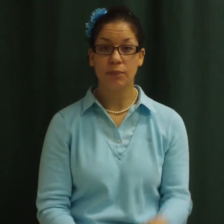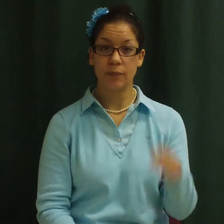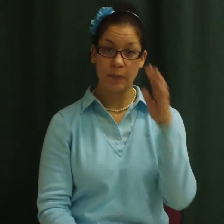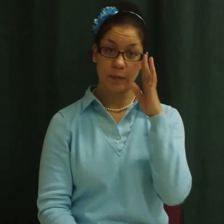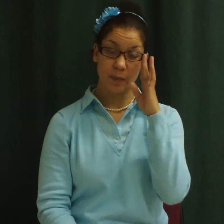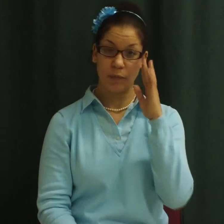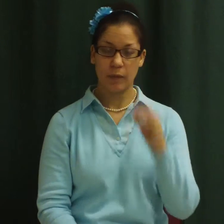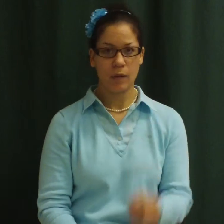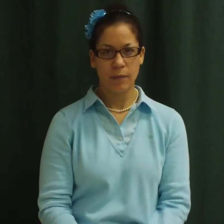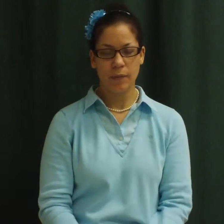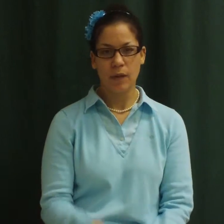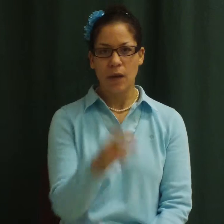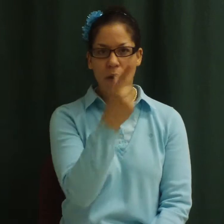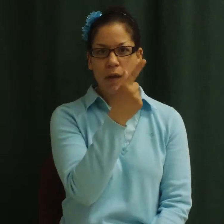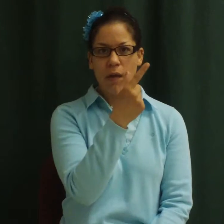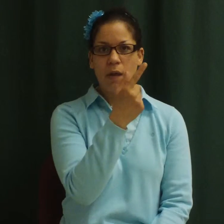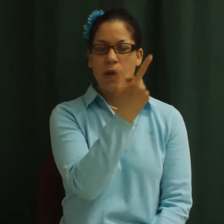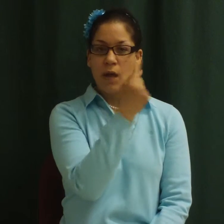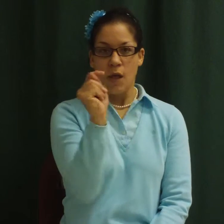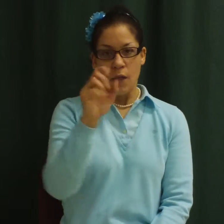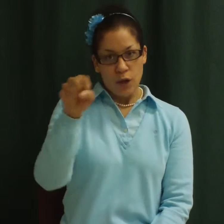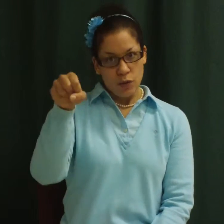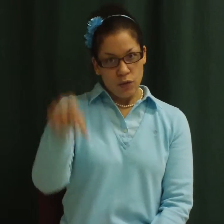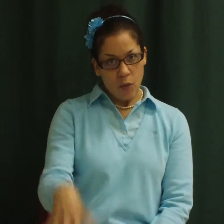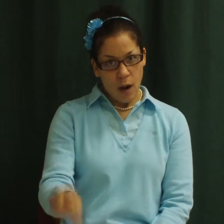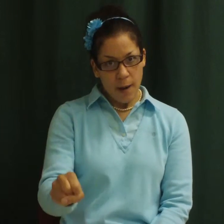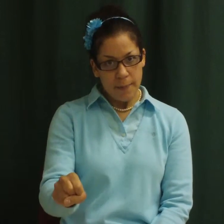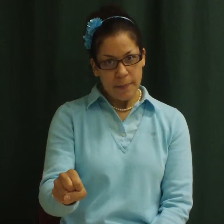The drops get bigger and heavier.